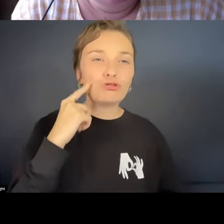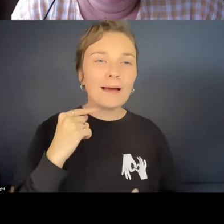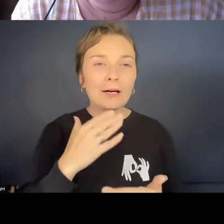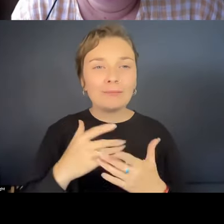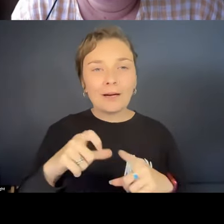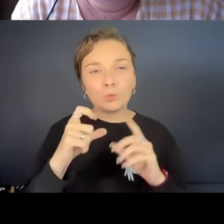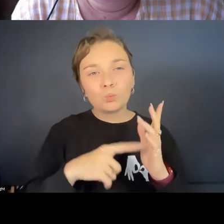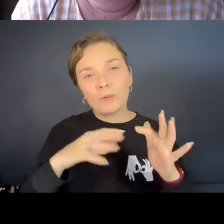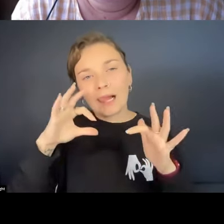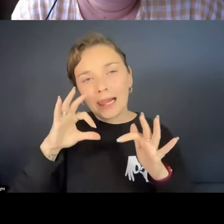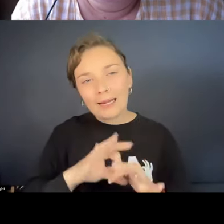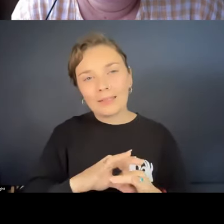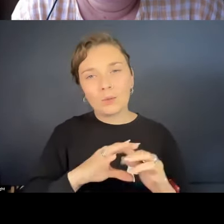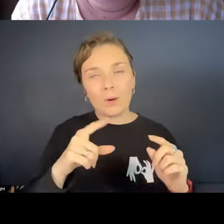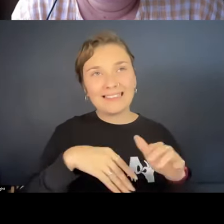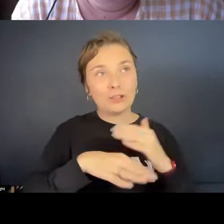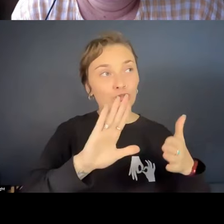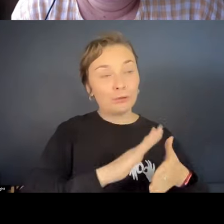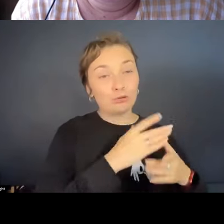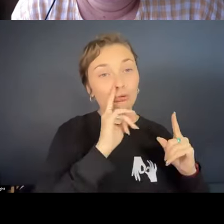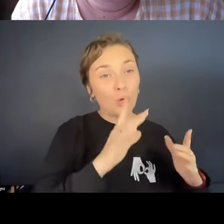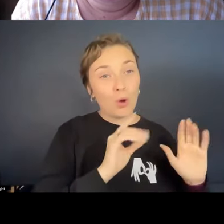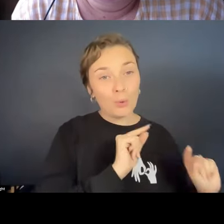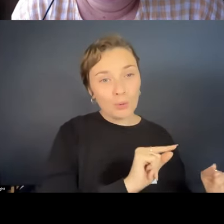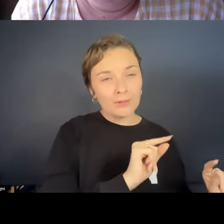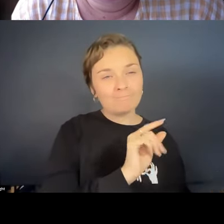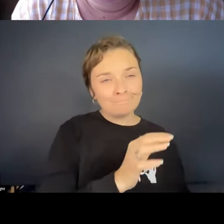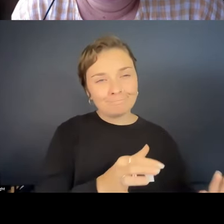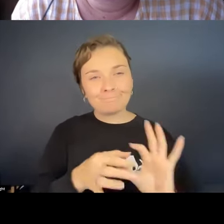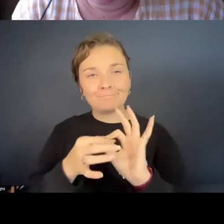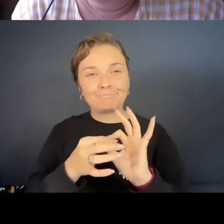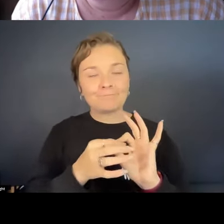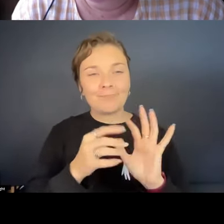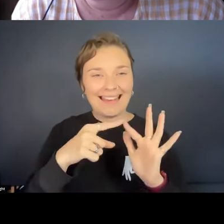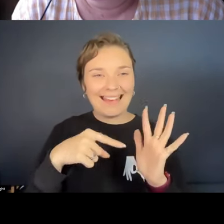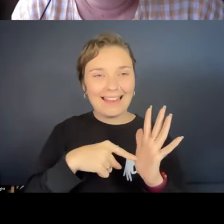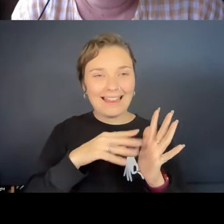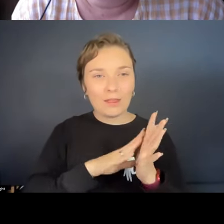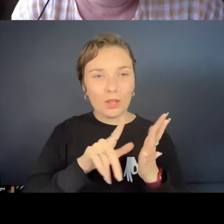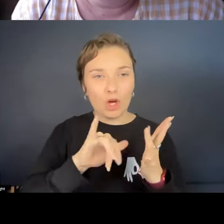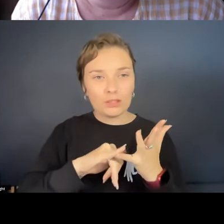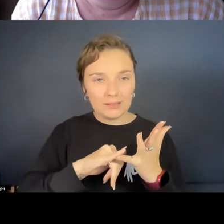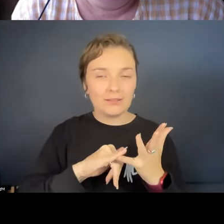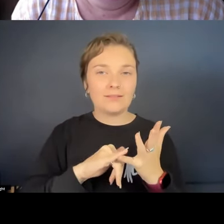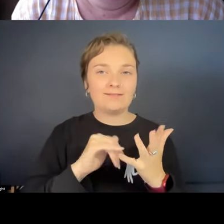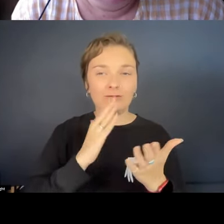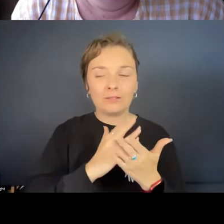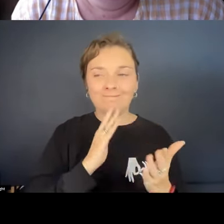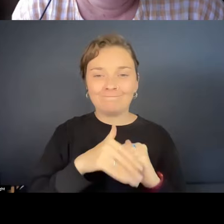link up what was in the original show and the ethics and ethos of what the original show was, which was about